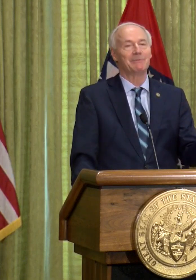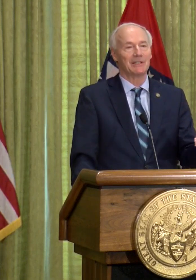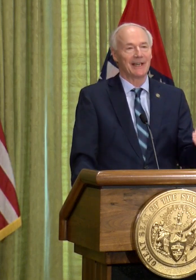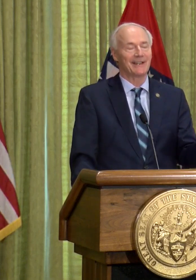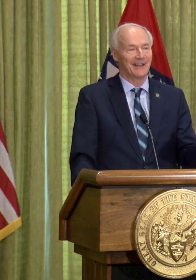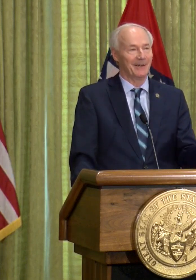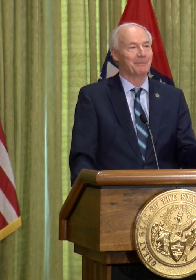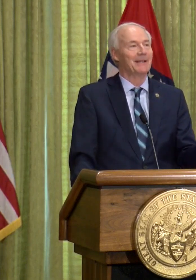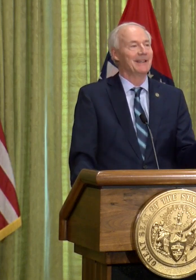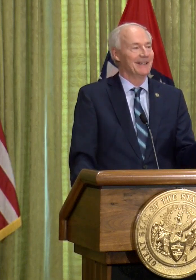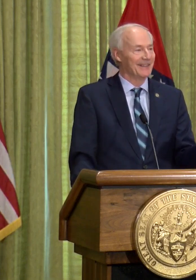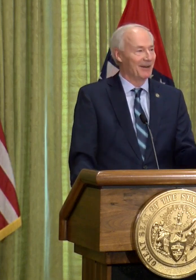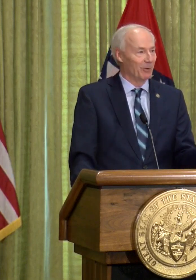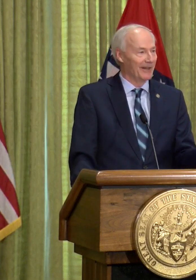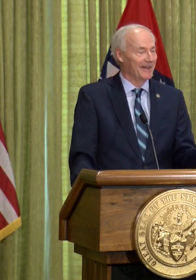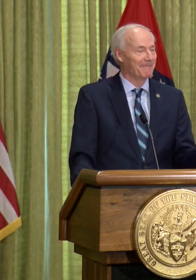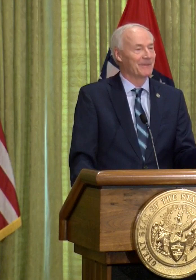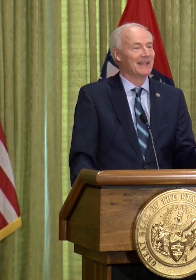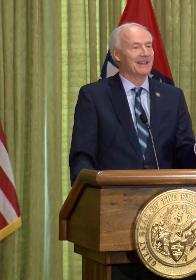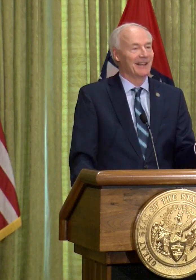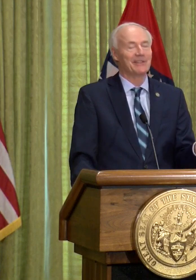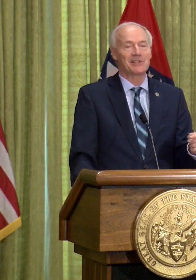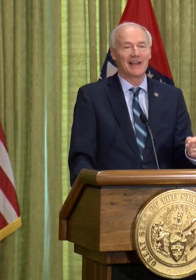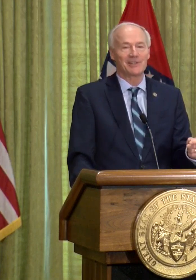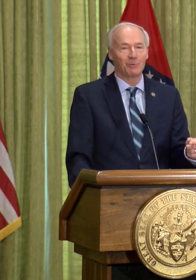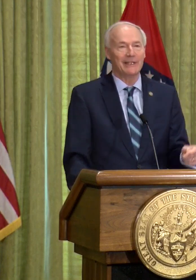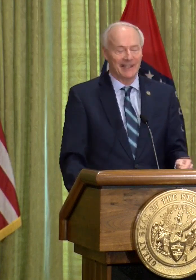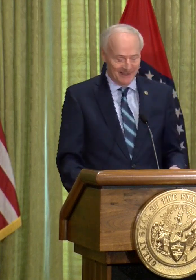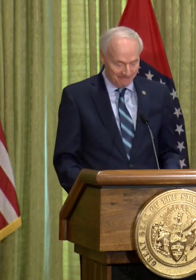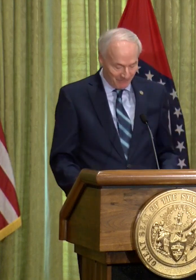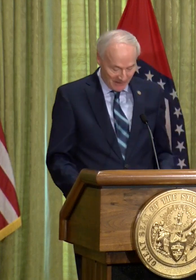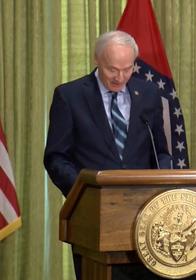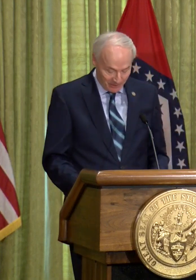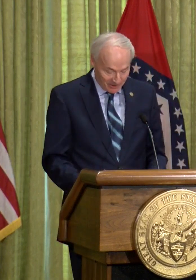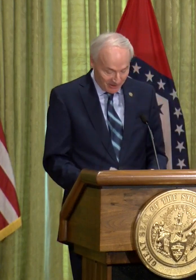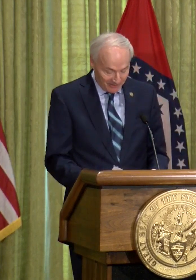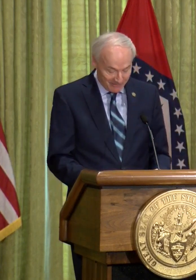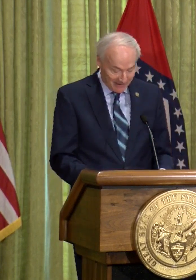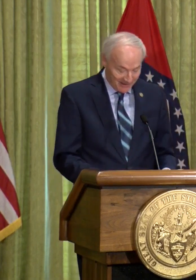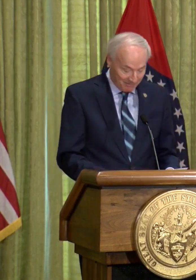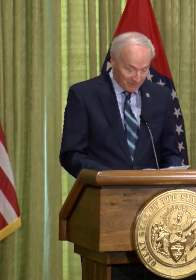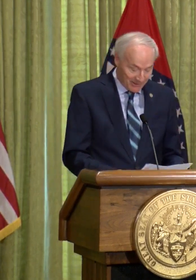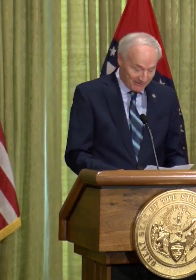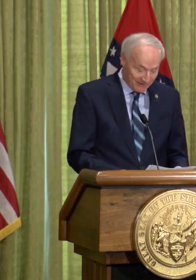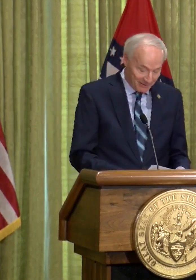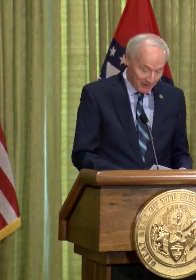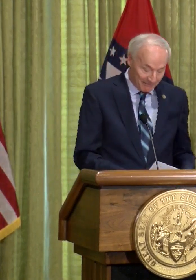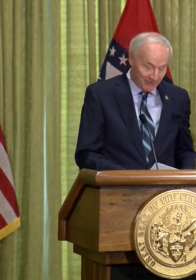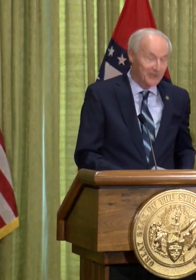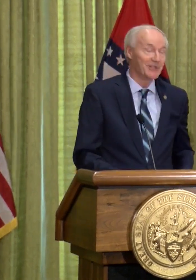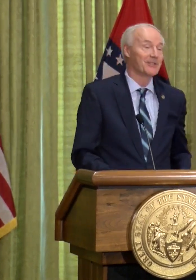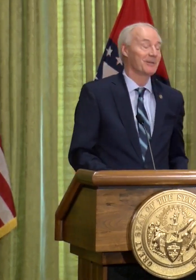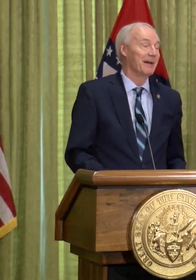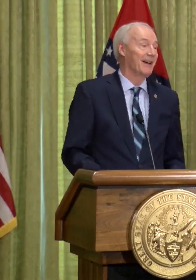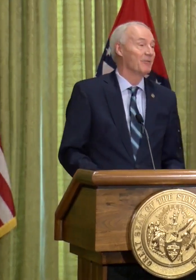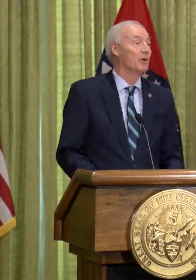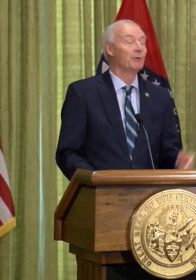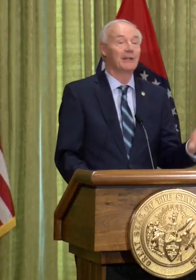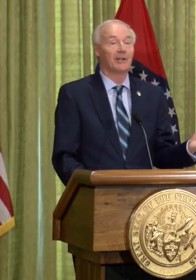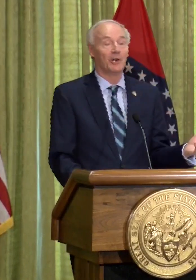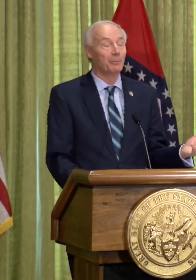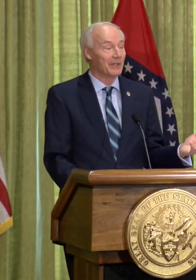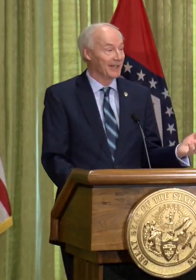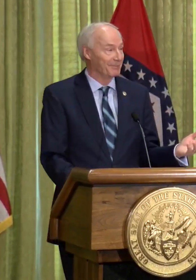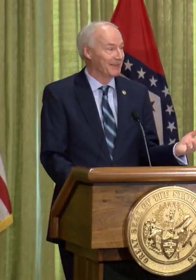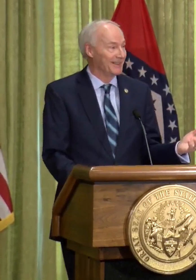a time to let up in that way. Now this last weekend, you saw a number of references about